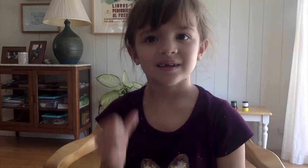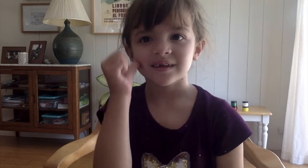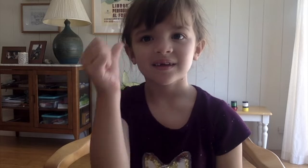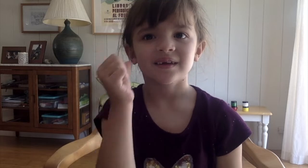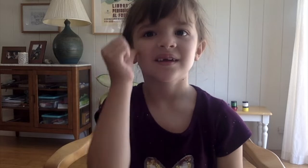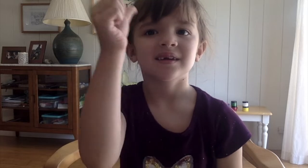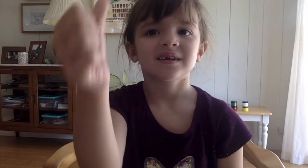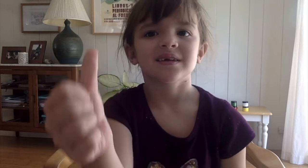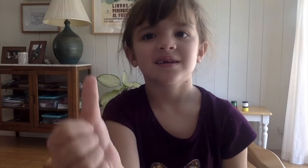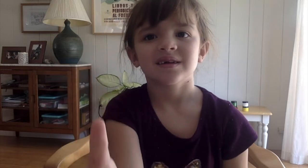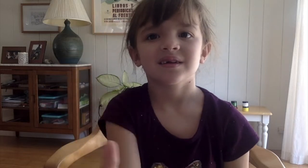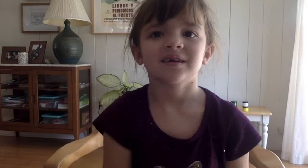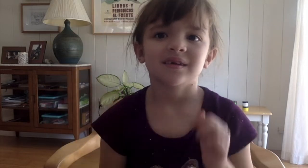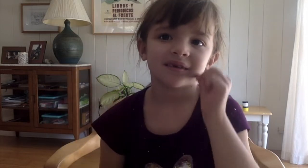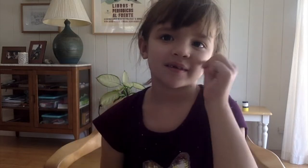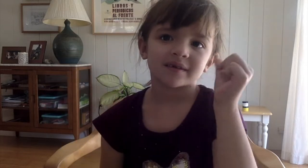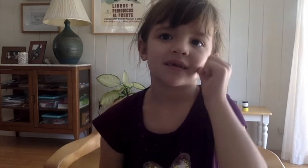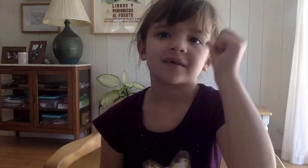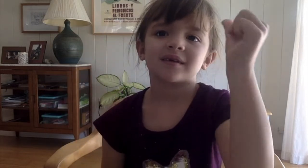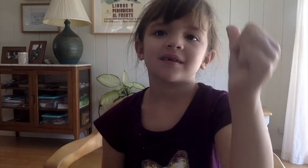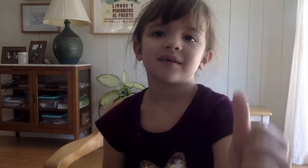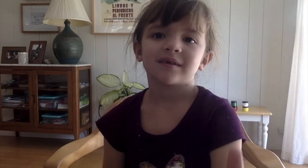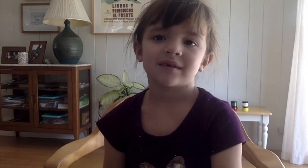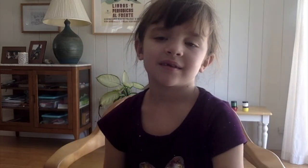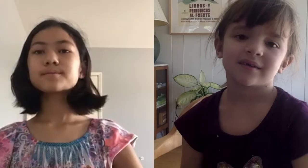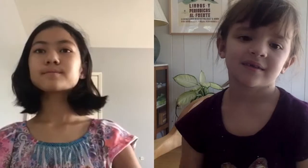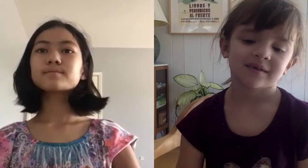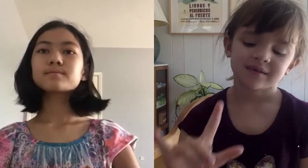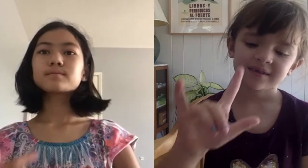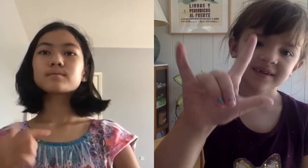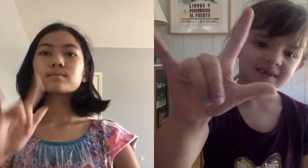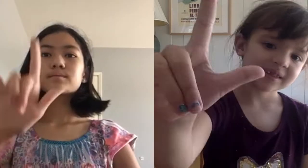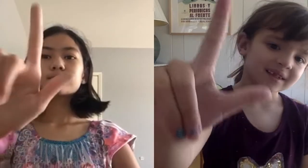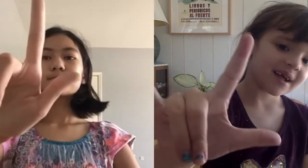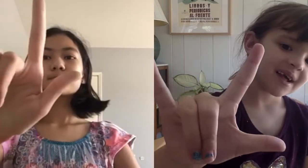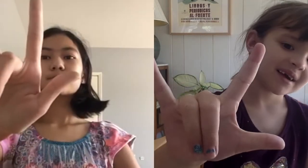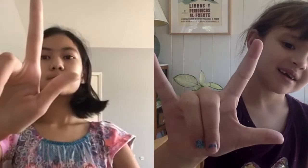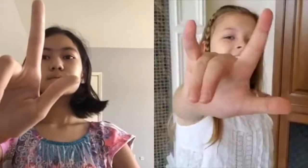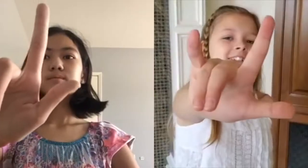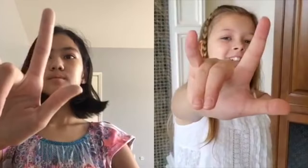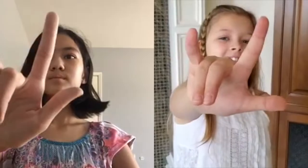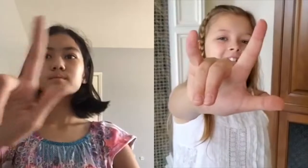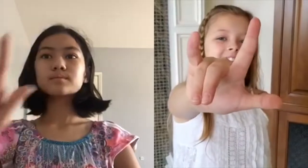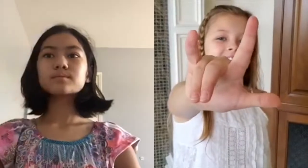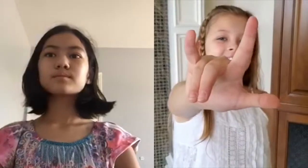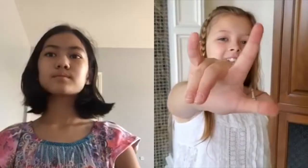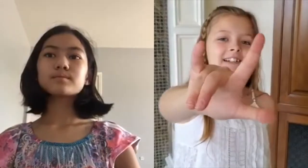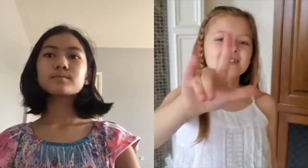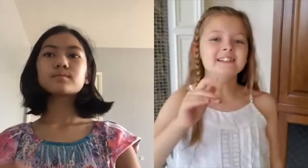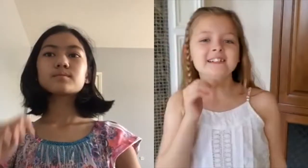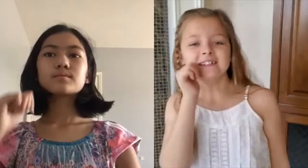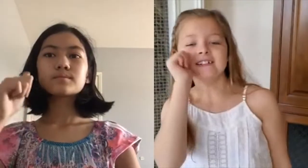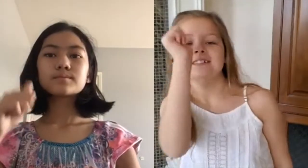Tomorrow, tomorrow I love you tomorrow